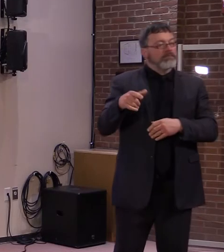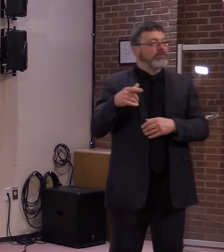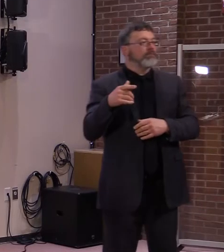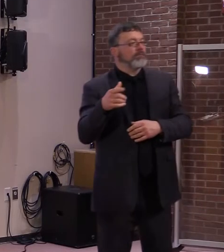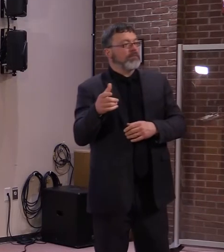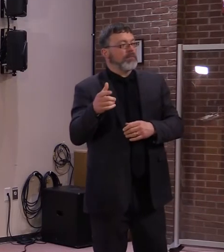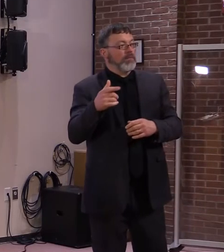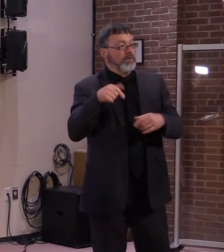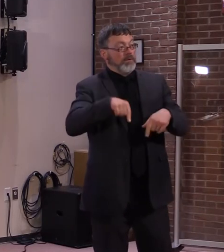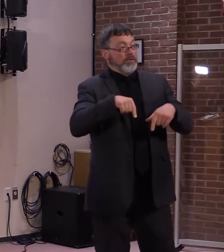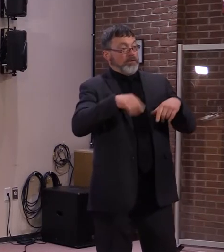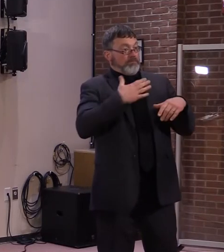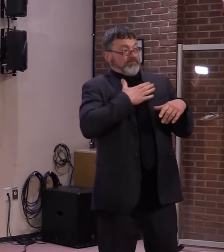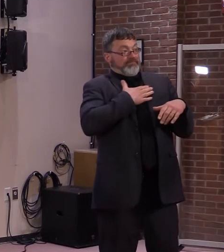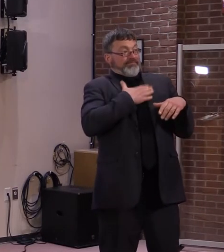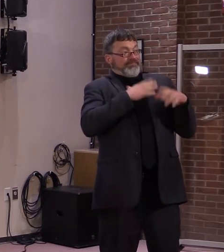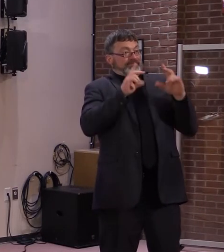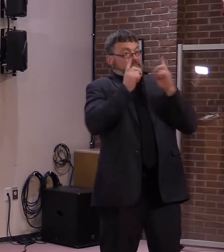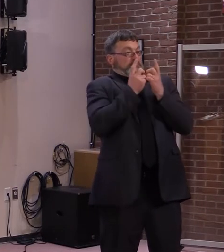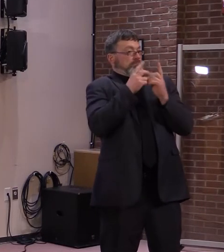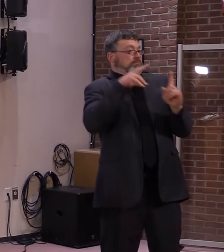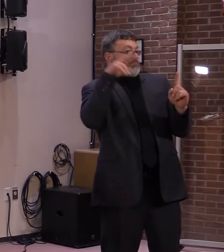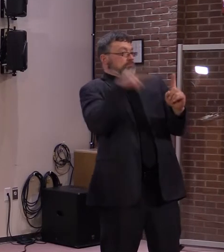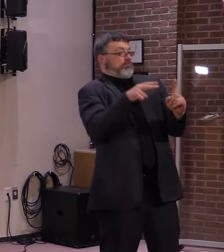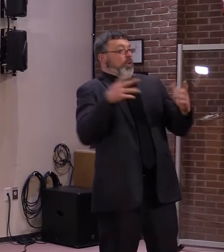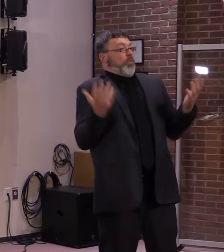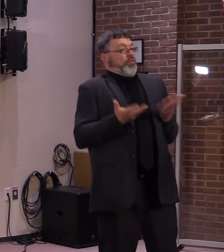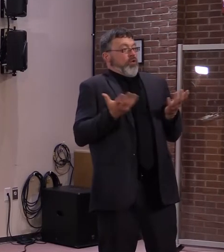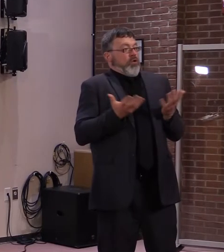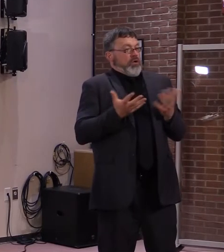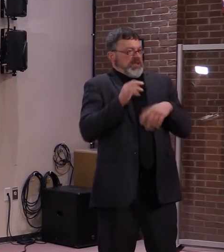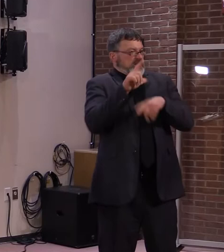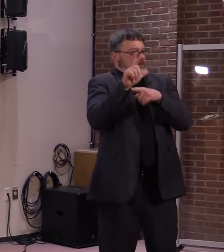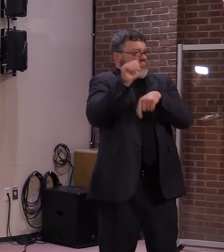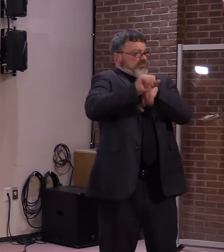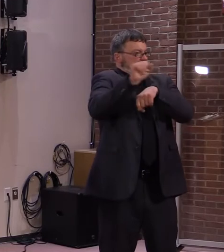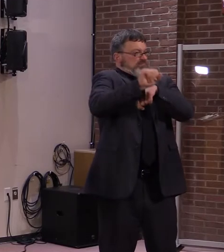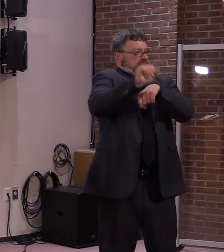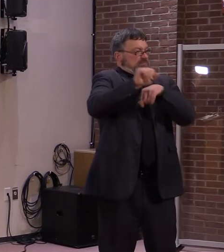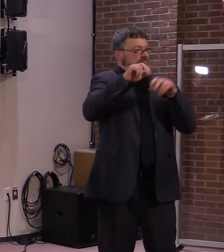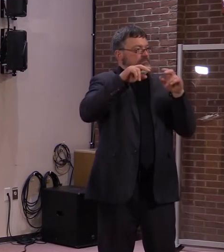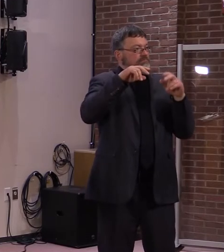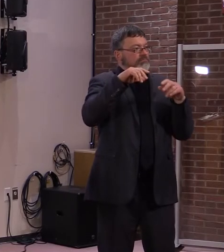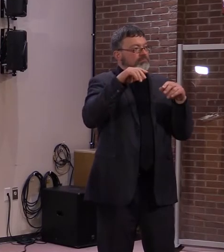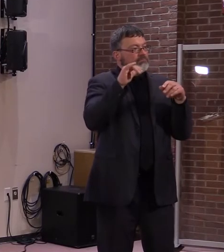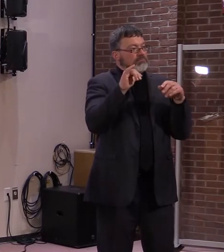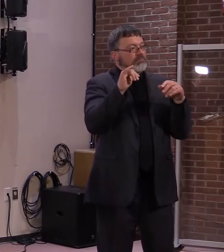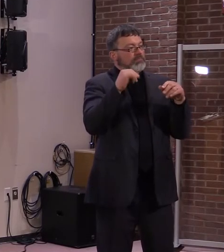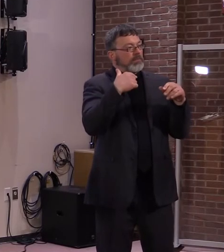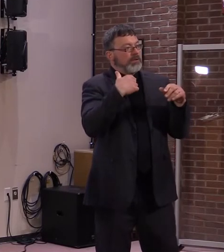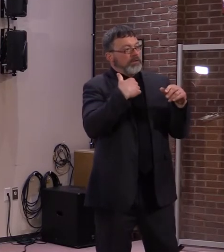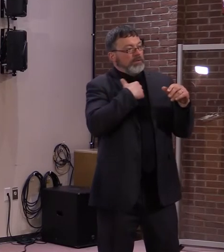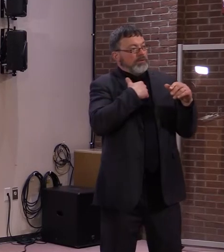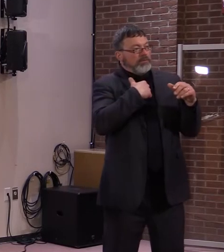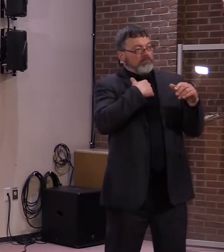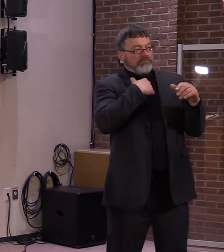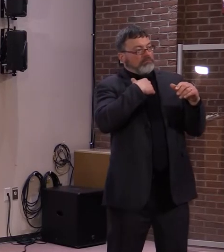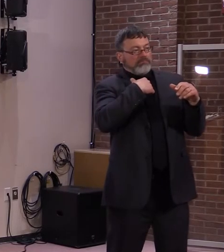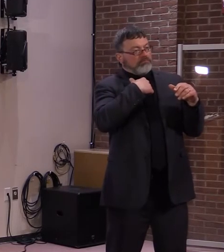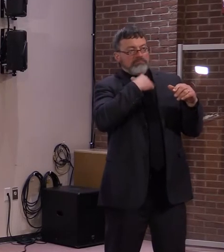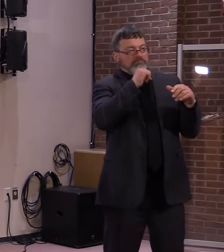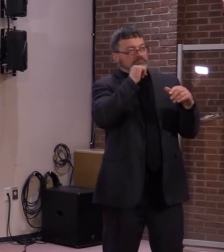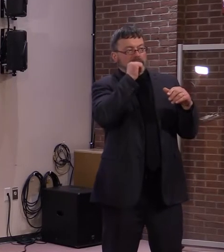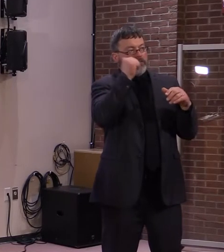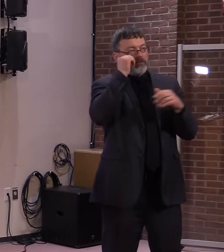while it has been against the dependency benefit, it has clearly stated that it's not the dependency benefit that we